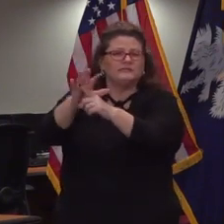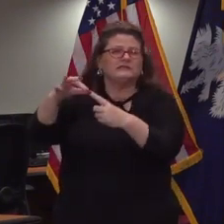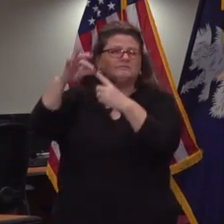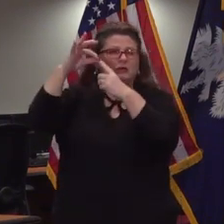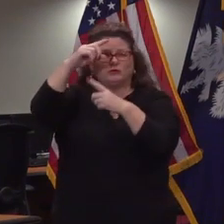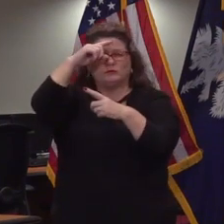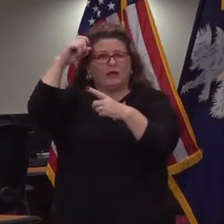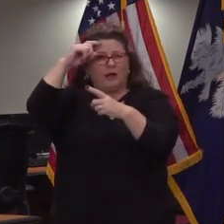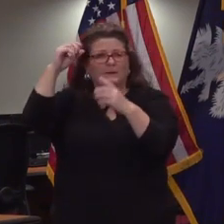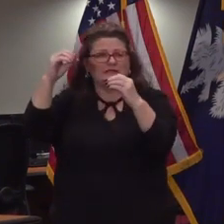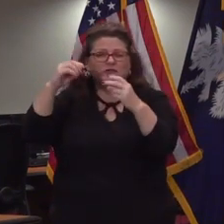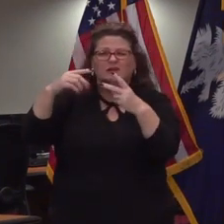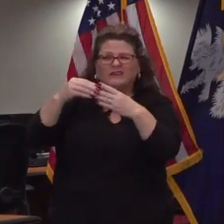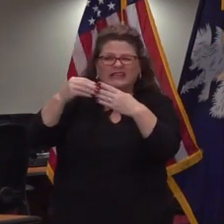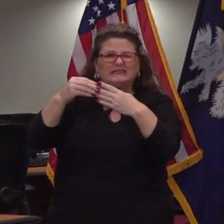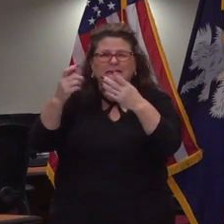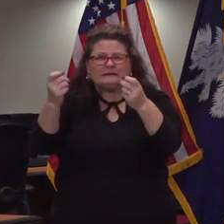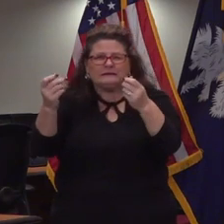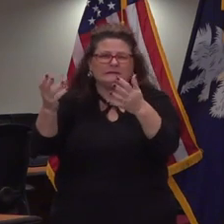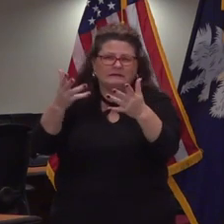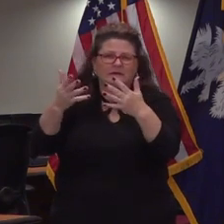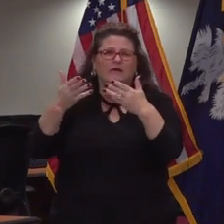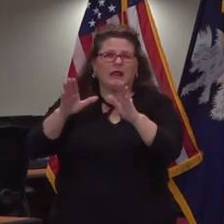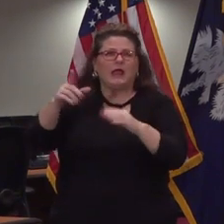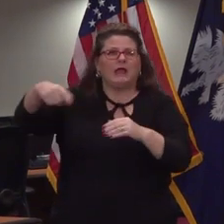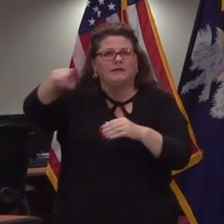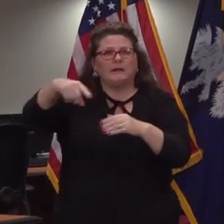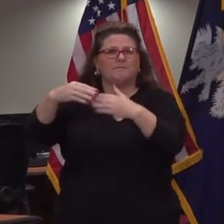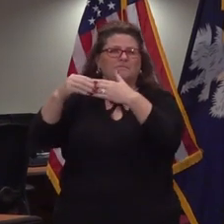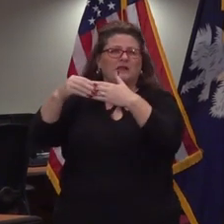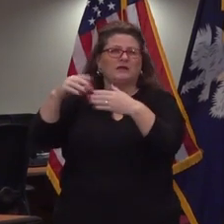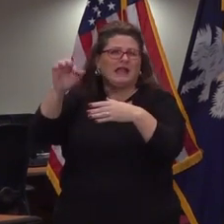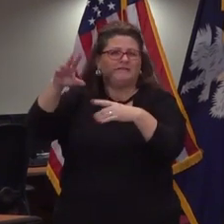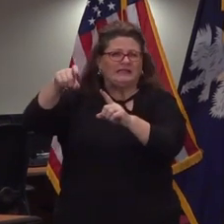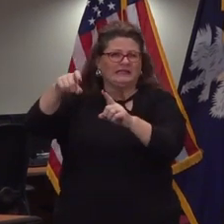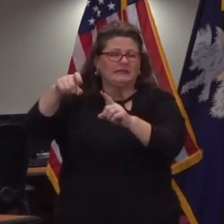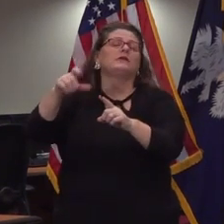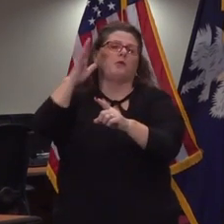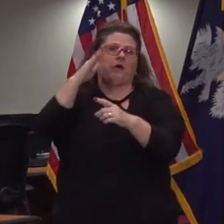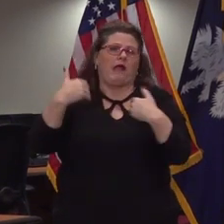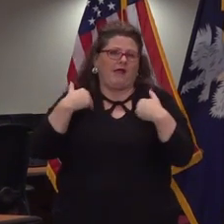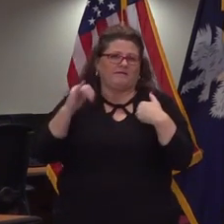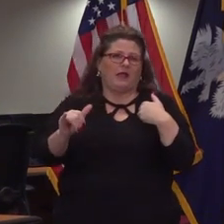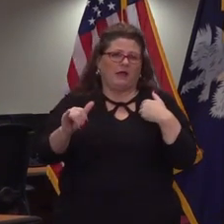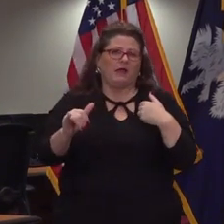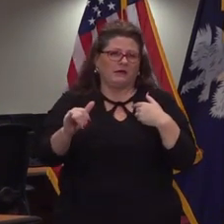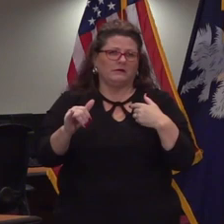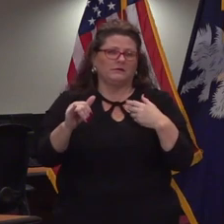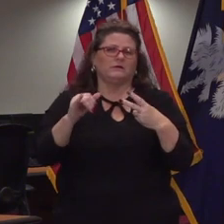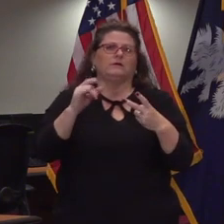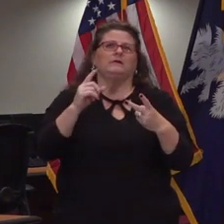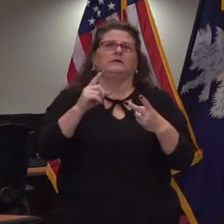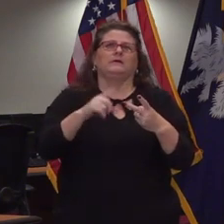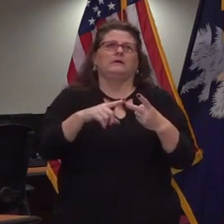flexibilities that will allow them to do things that they that they do need to do and we will all that also don't